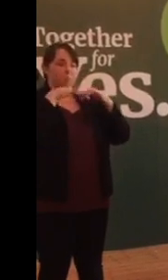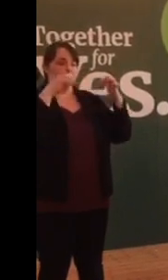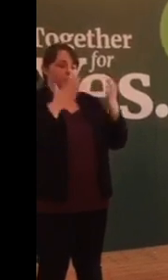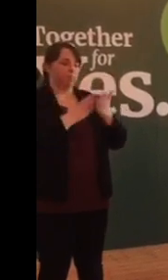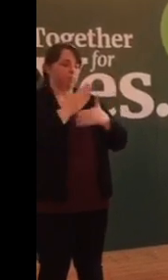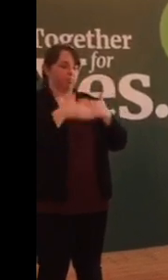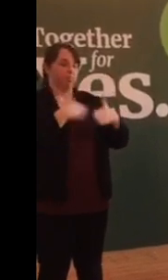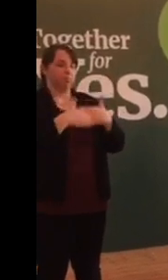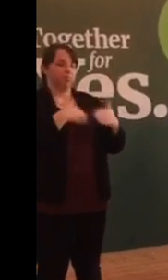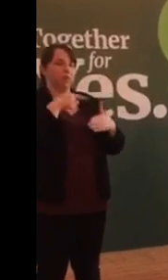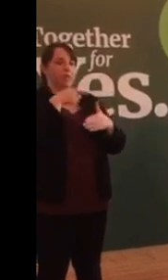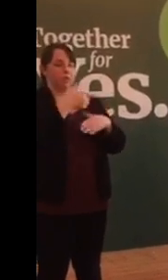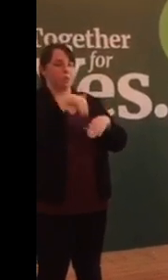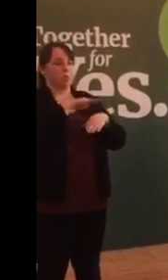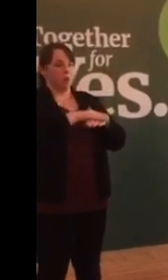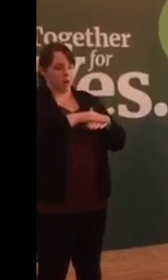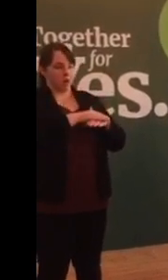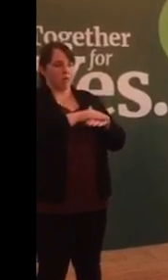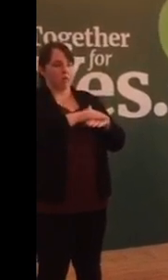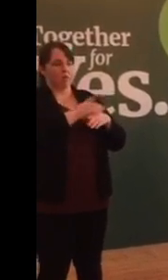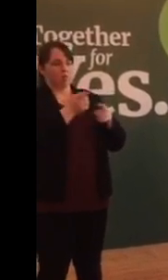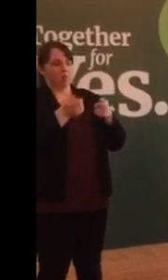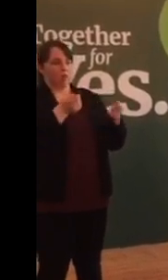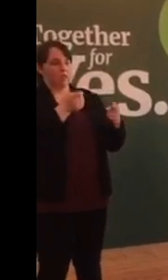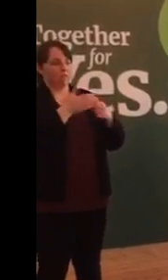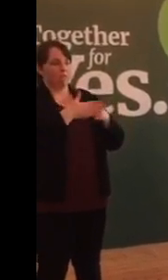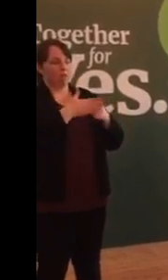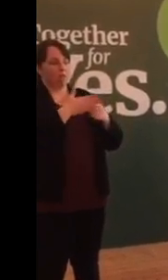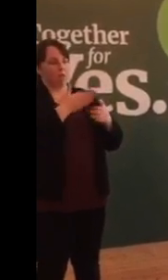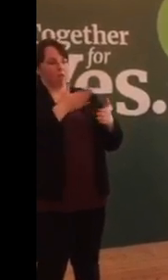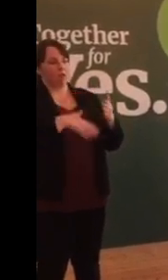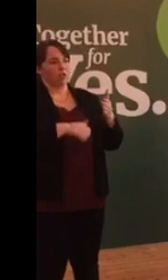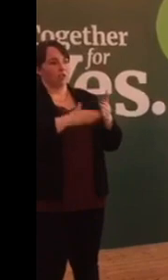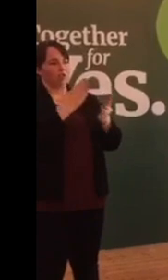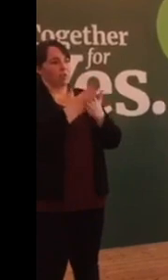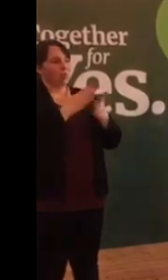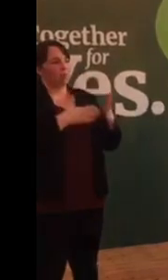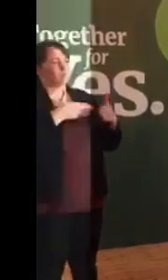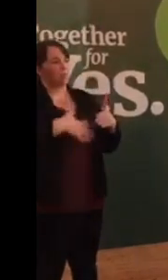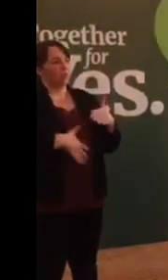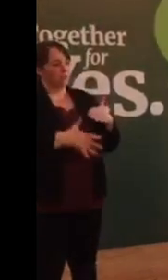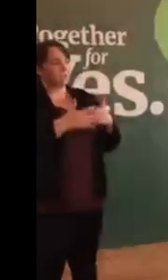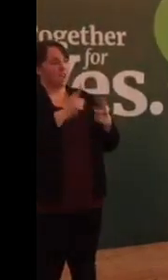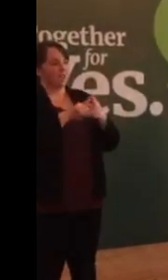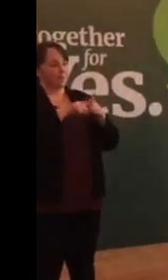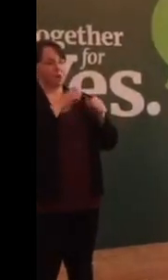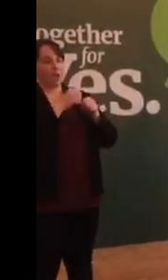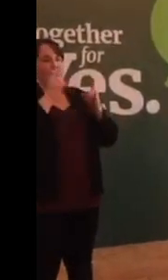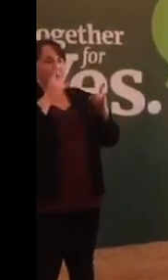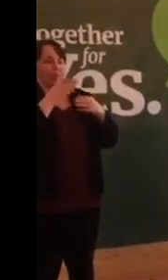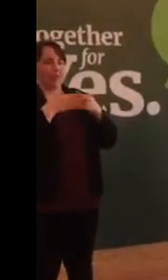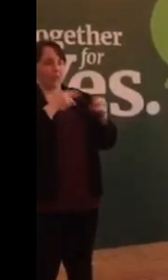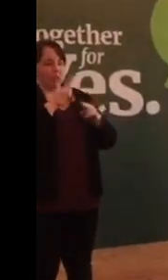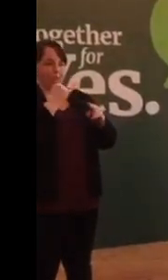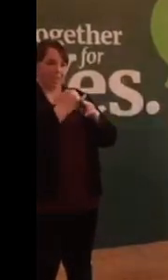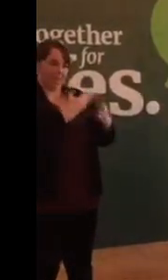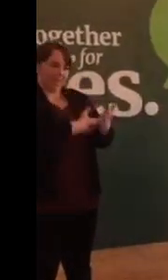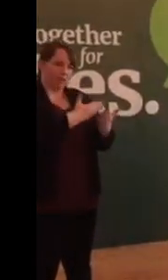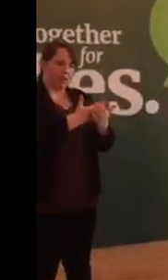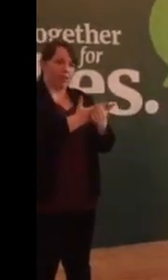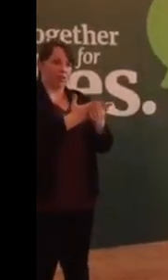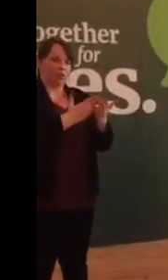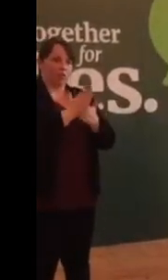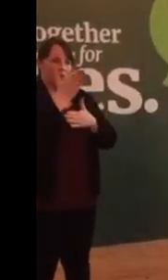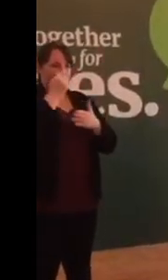regulation of termination of pregnancy, as was the case with other medical and health matters, and that's still the case